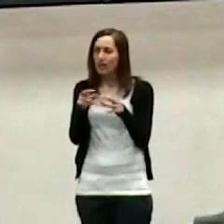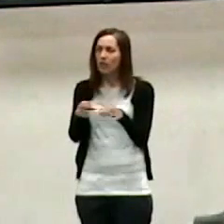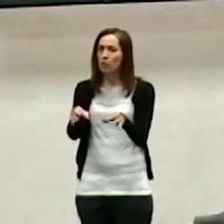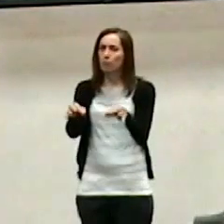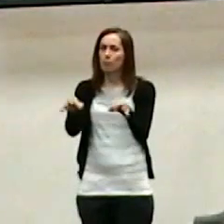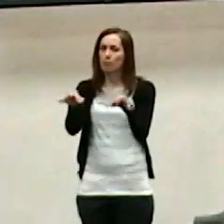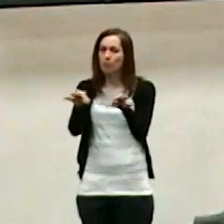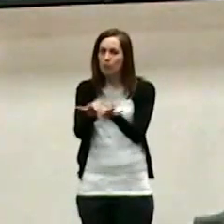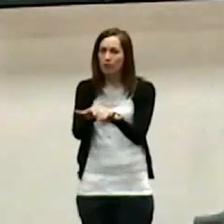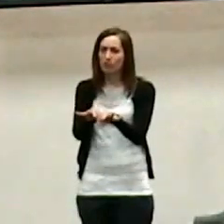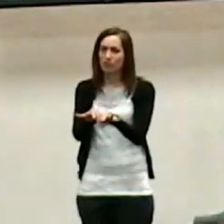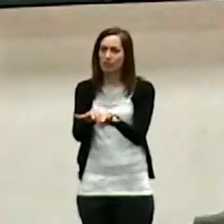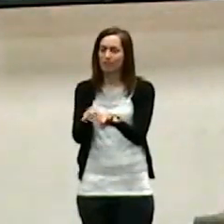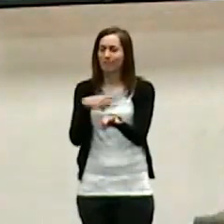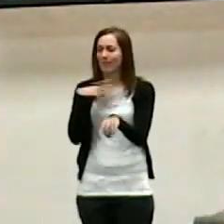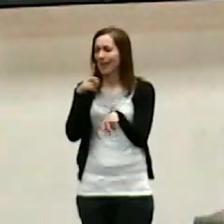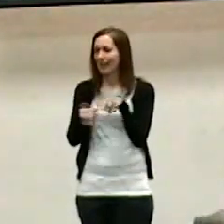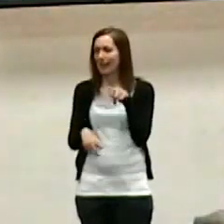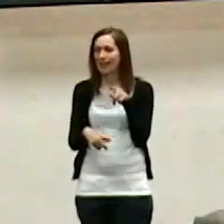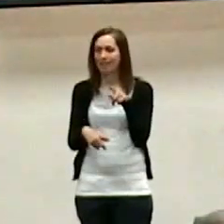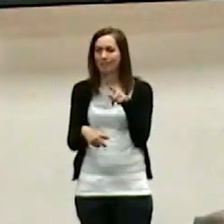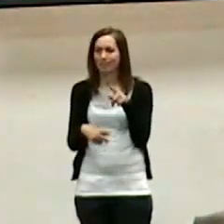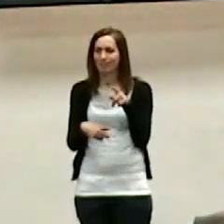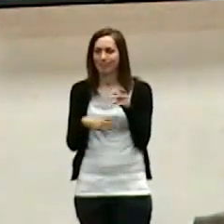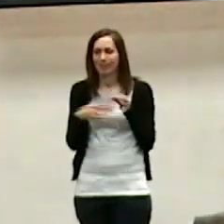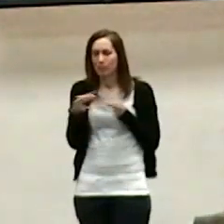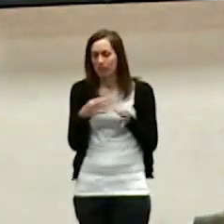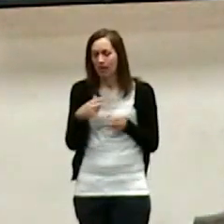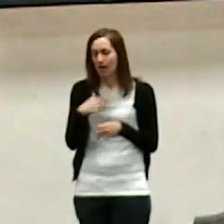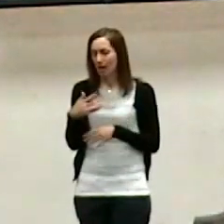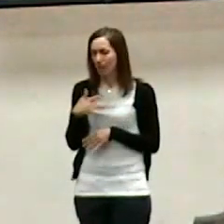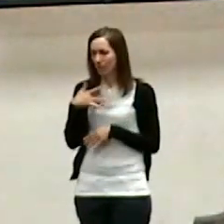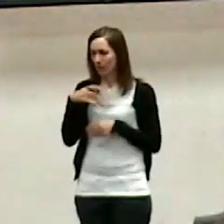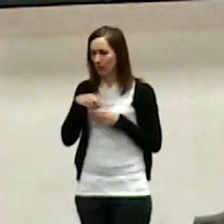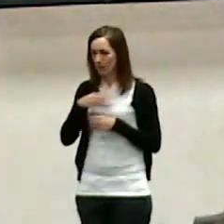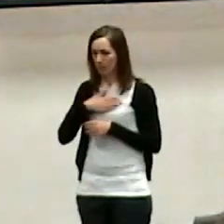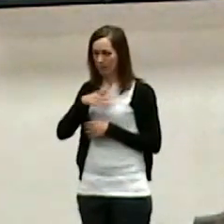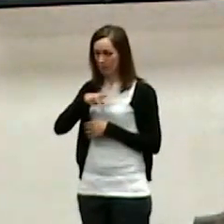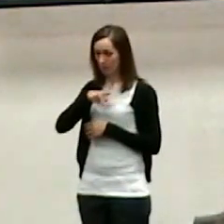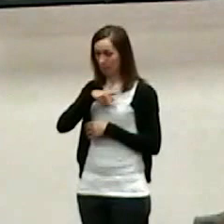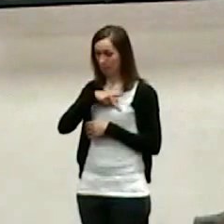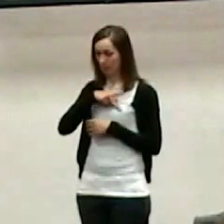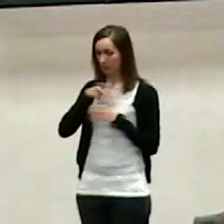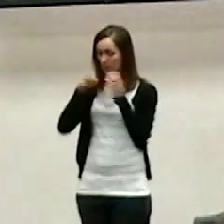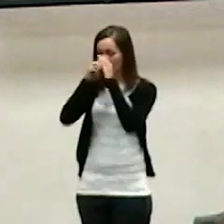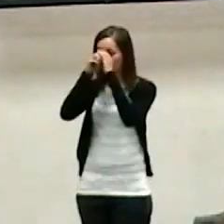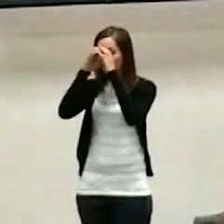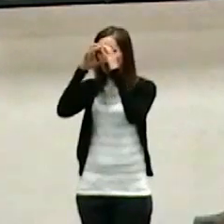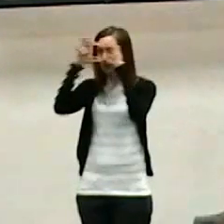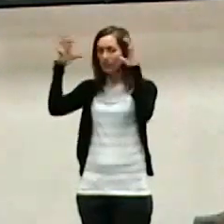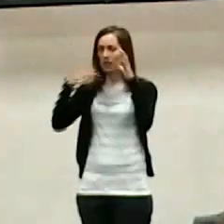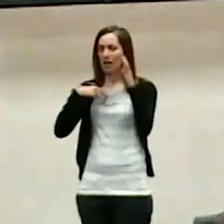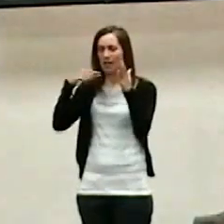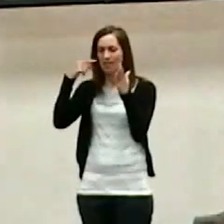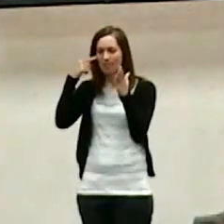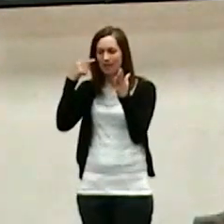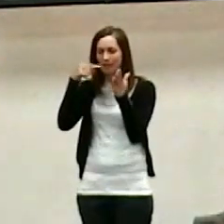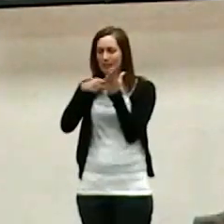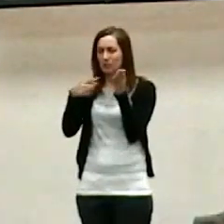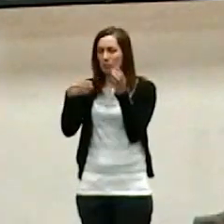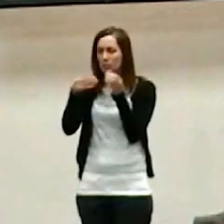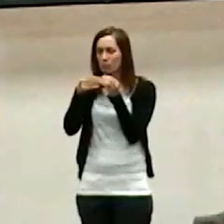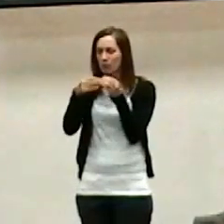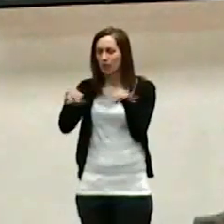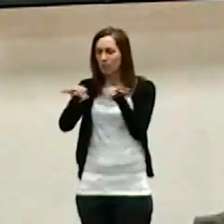I can't put into words this is the I feel in my personal vision this is more important than the